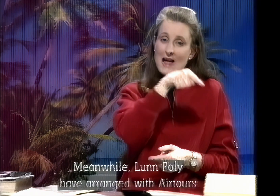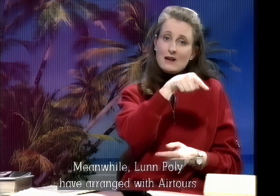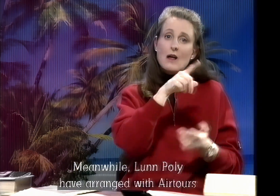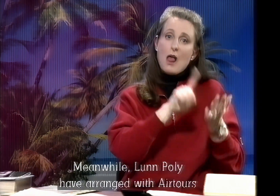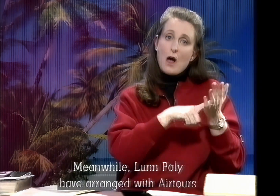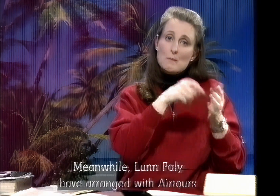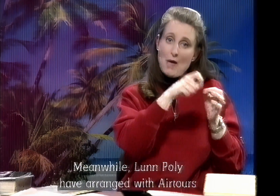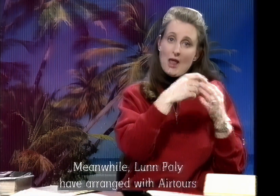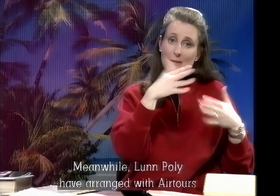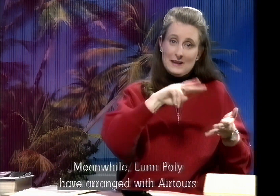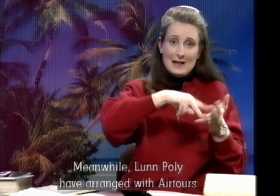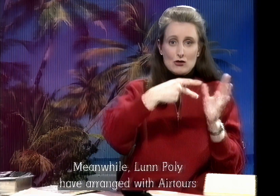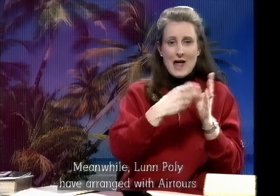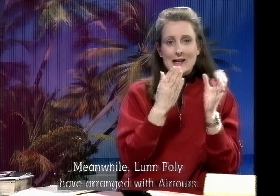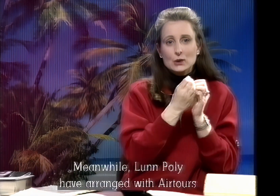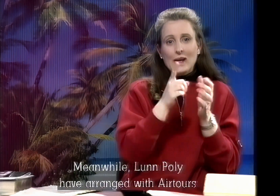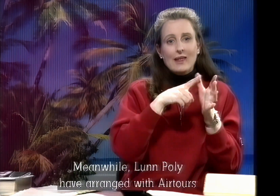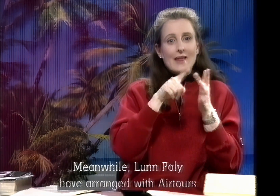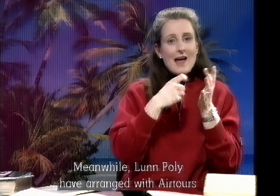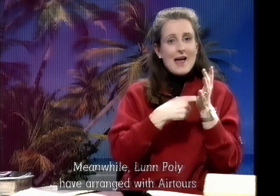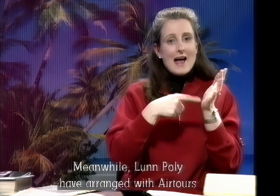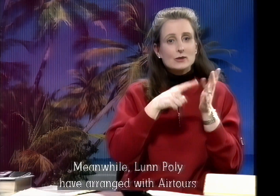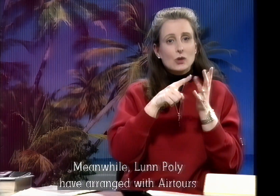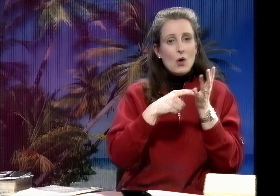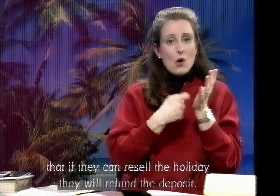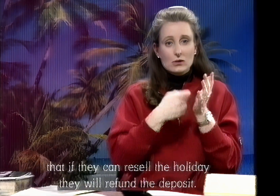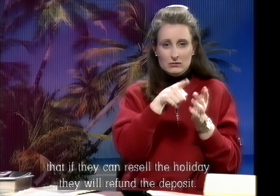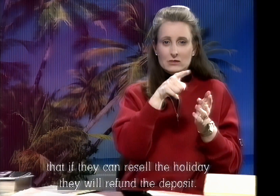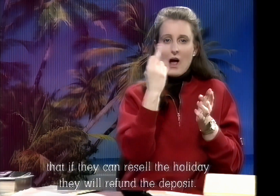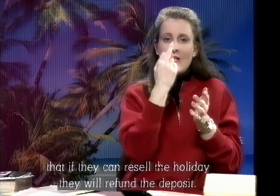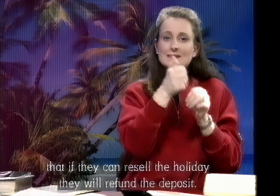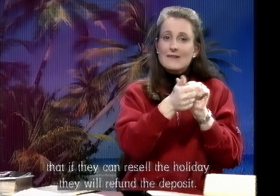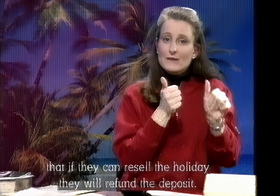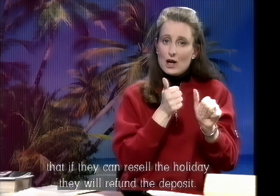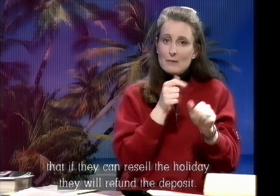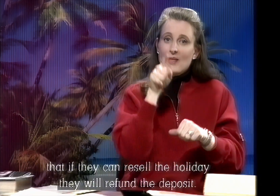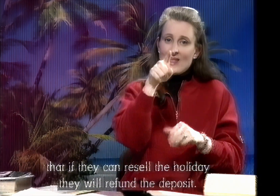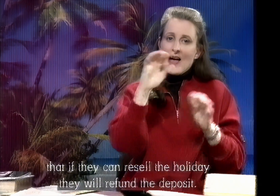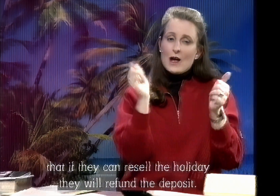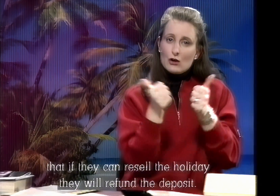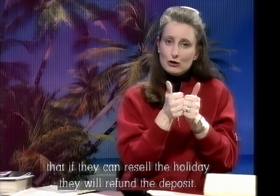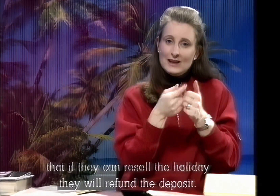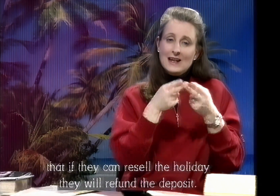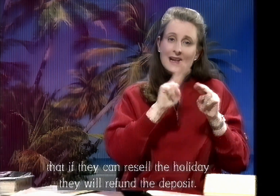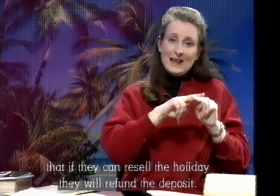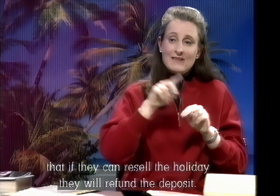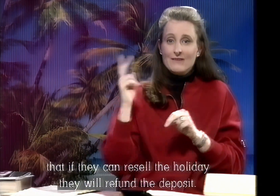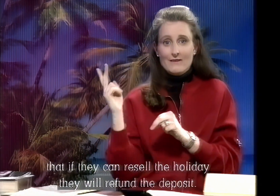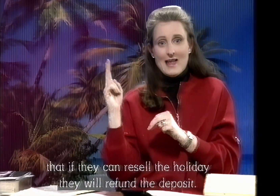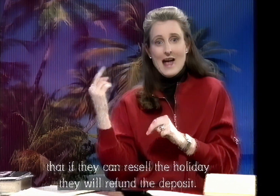Meanwhile, Lampolly have arranged with Airtours that if they can resell the holiday, they will refund the deposit.